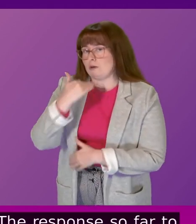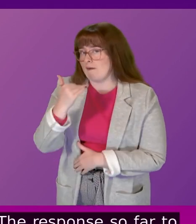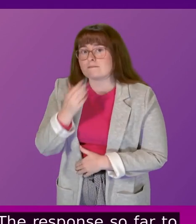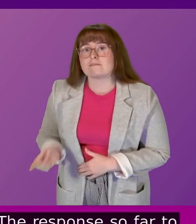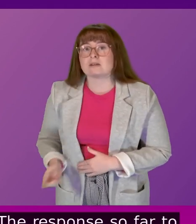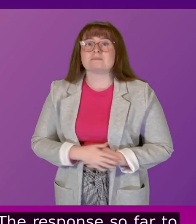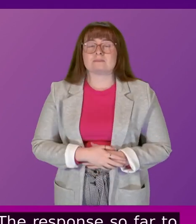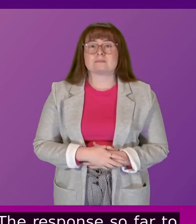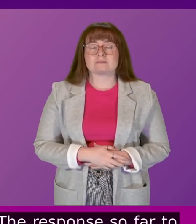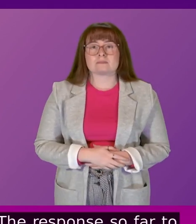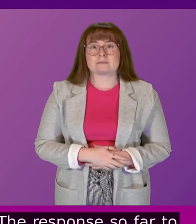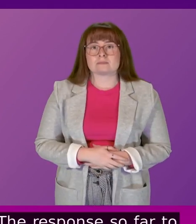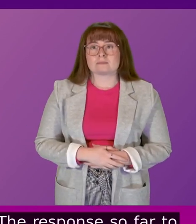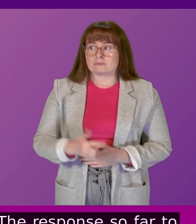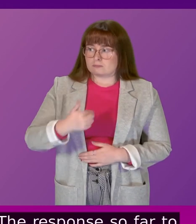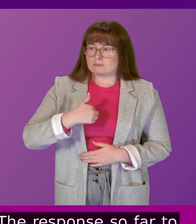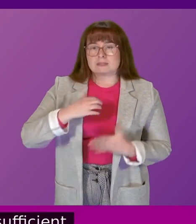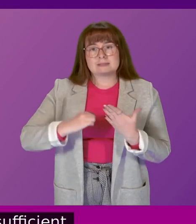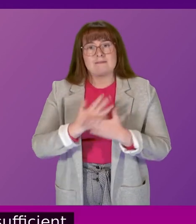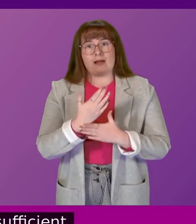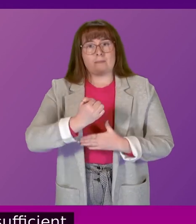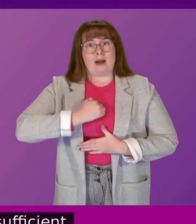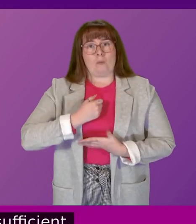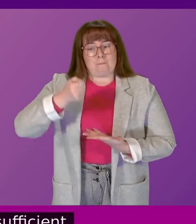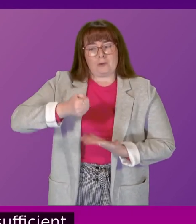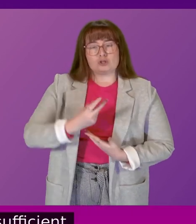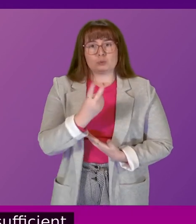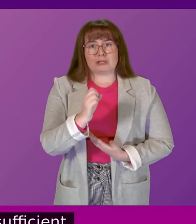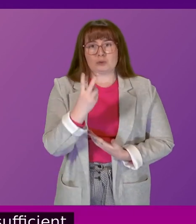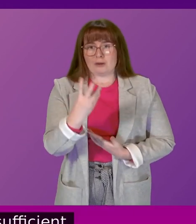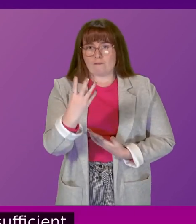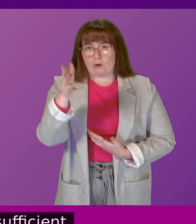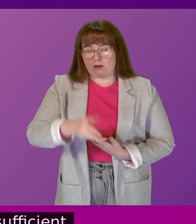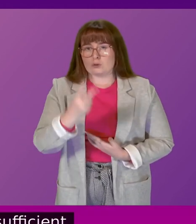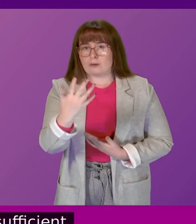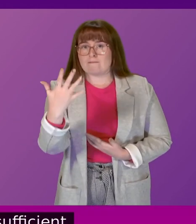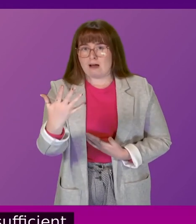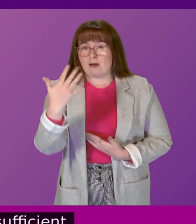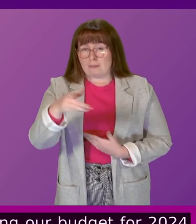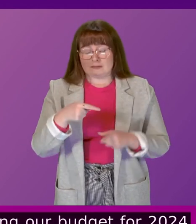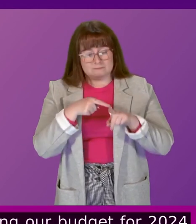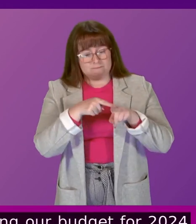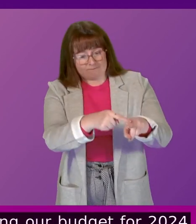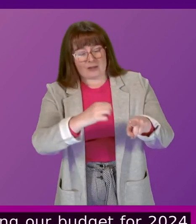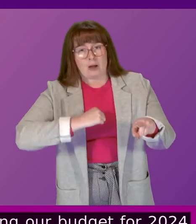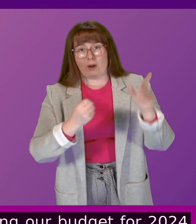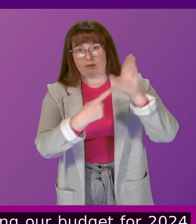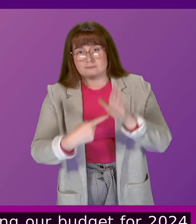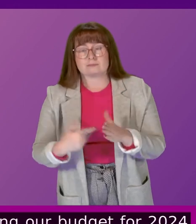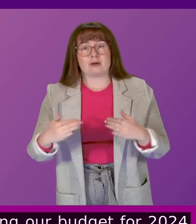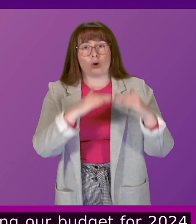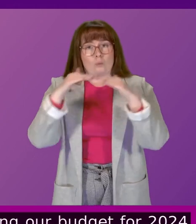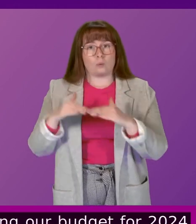President and Officer, I am developing our budget for 2024-25, guided by our three missions of equality,